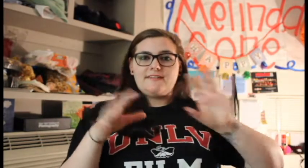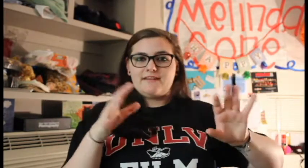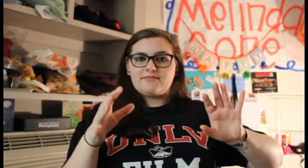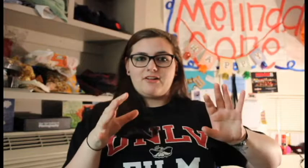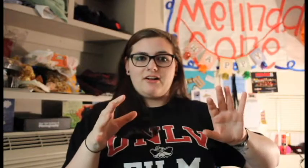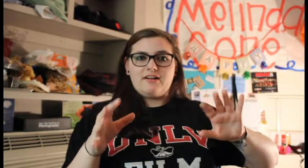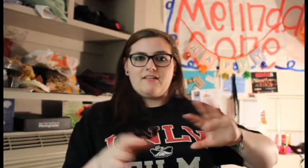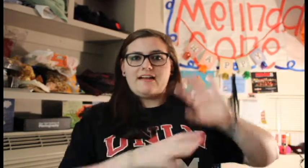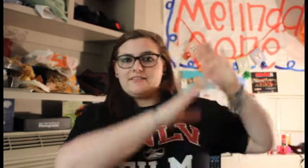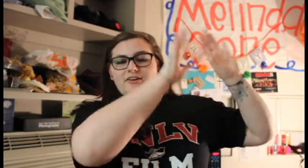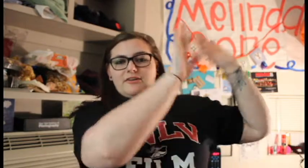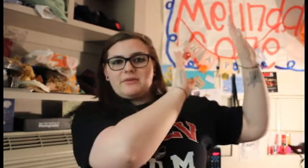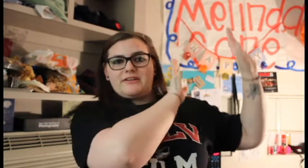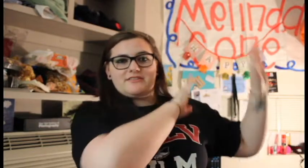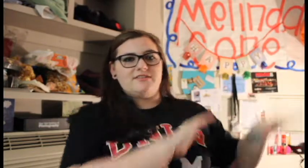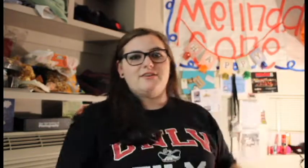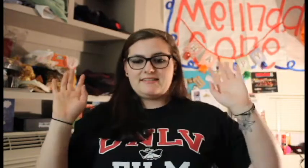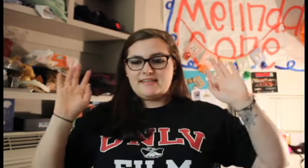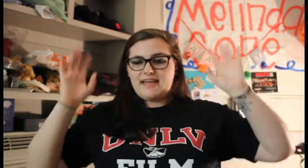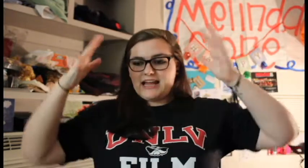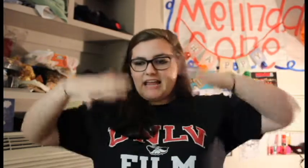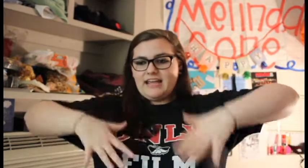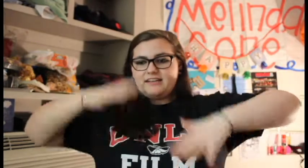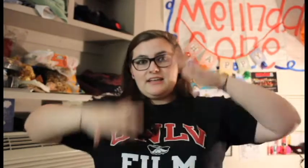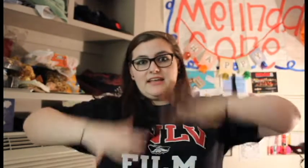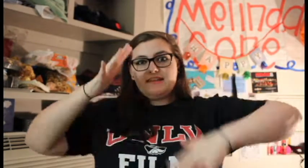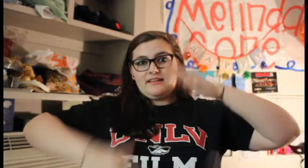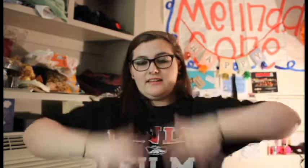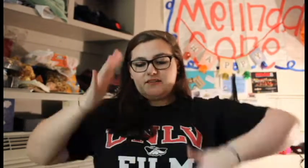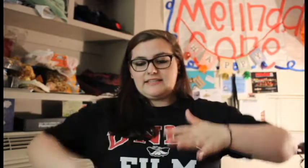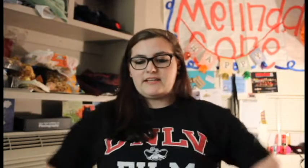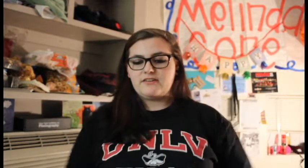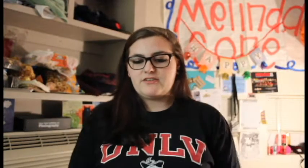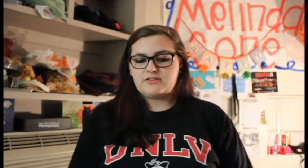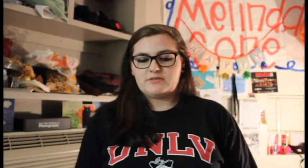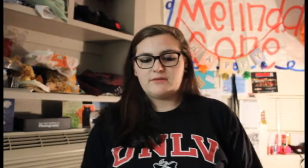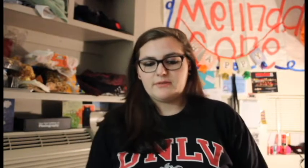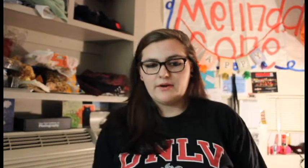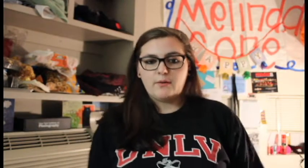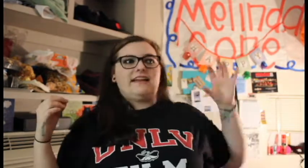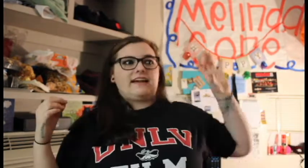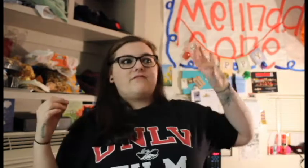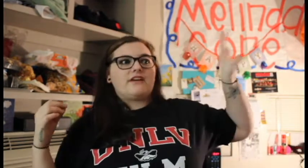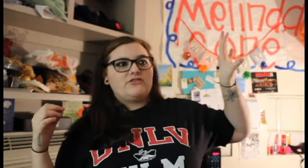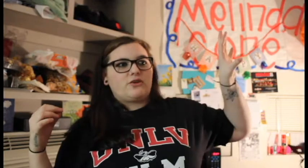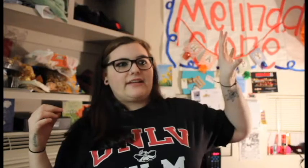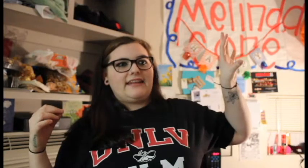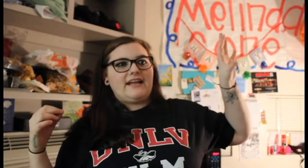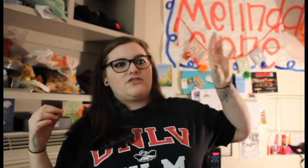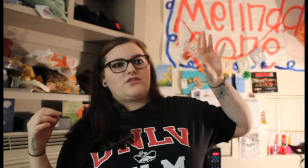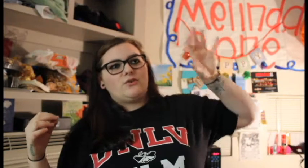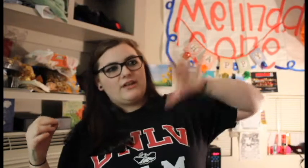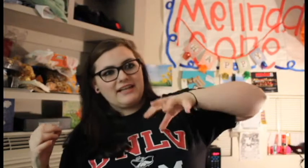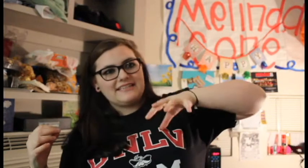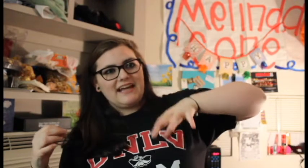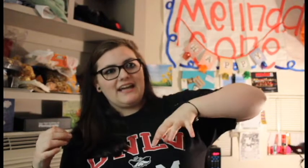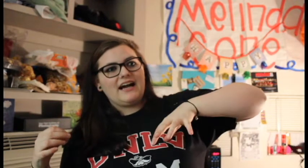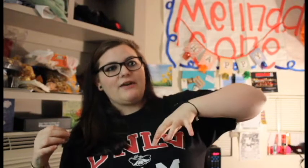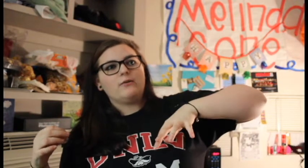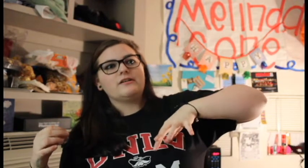that vlog I'll have a card up here so you can go see that and in the link down in the description down below and I got very drunk in that so the next day I was